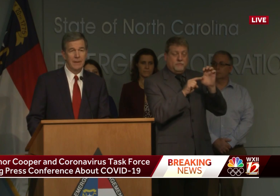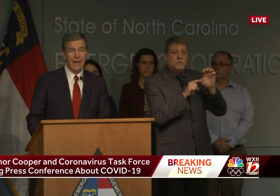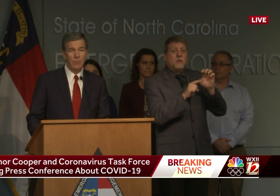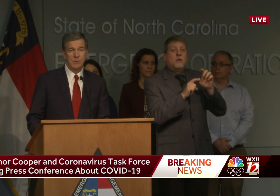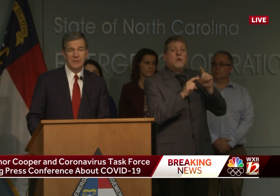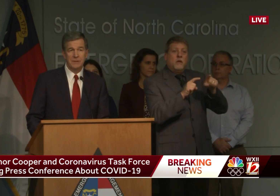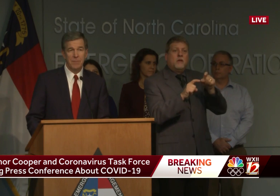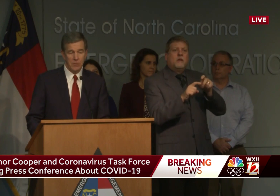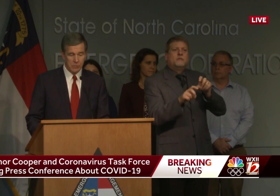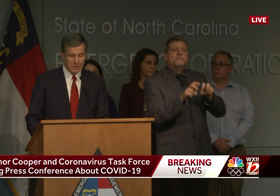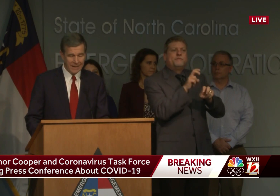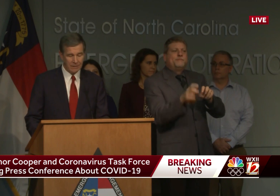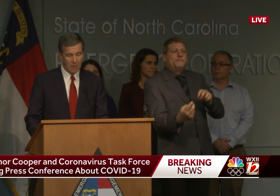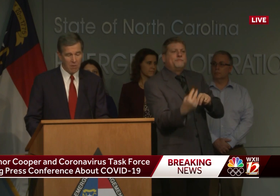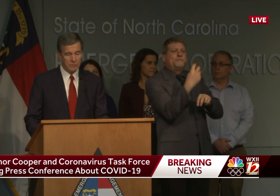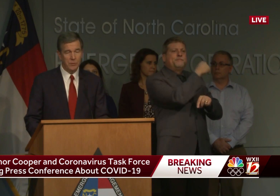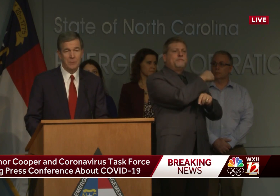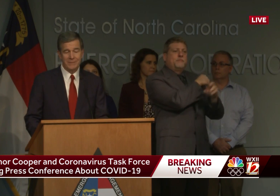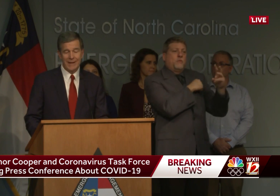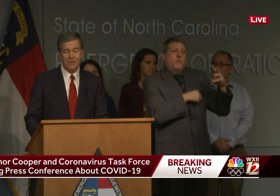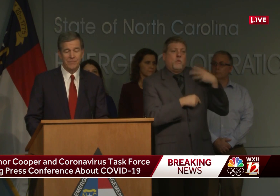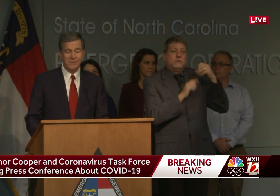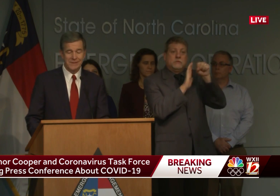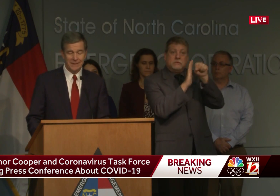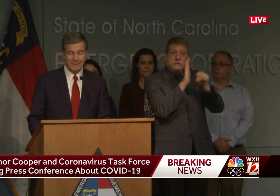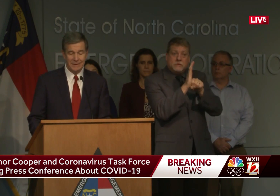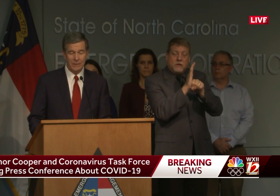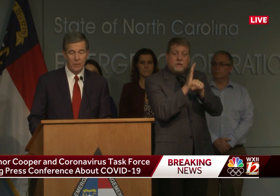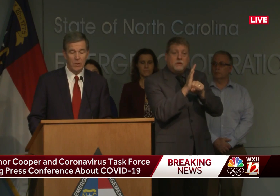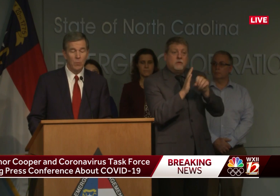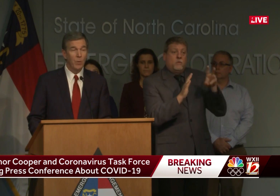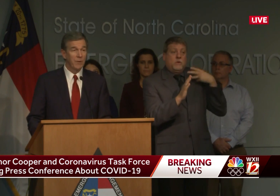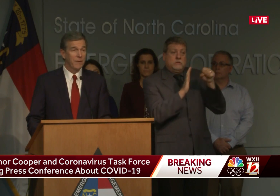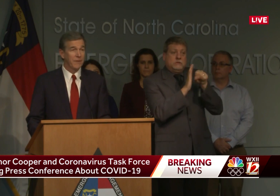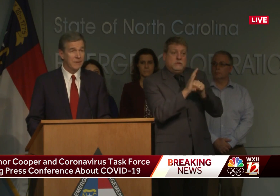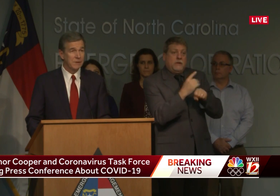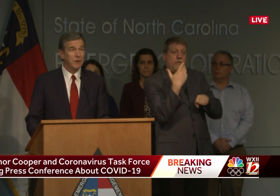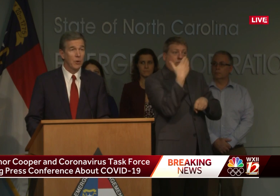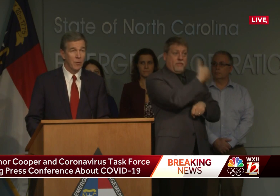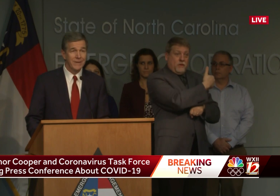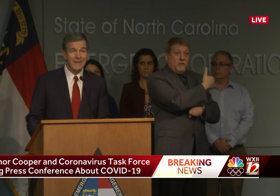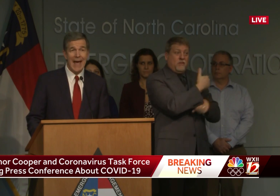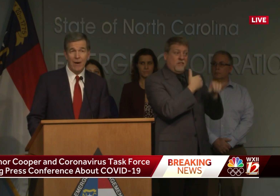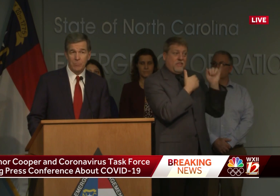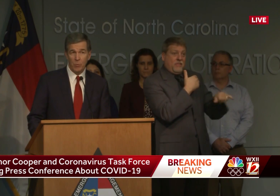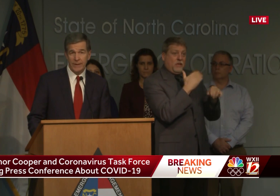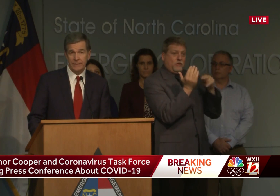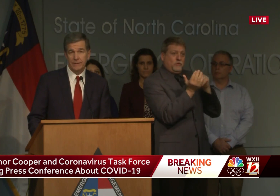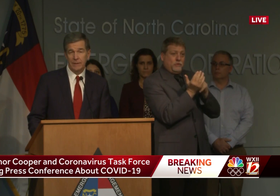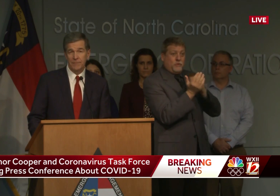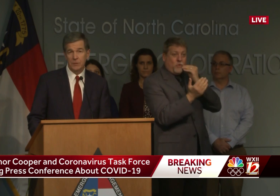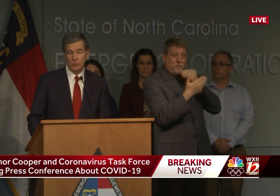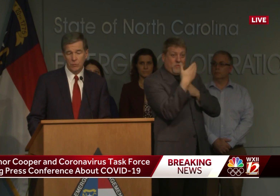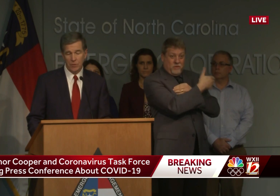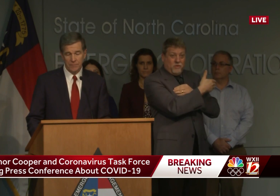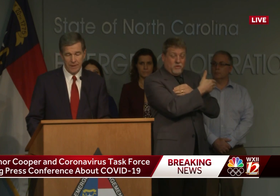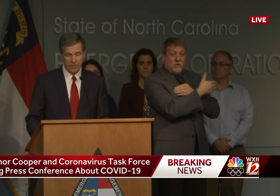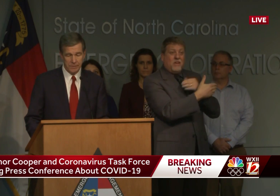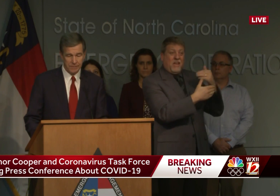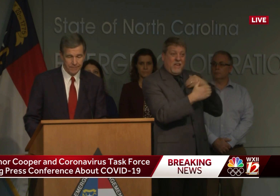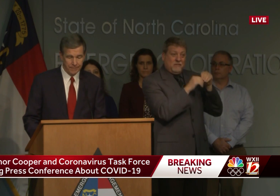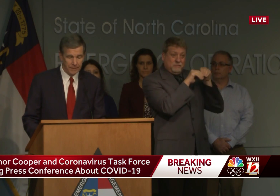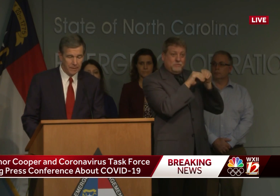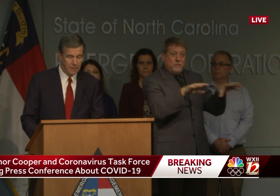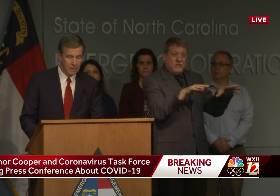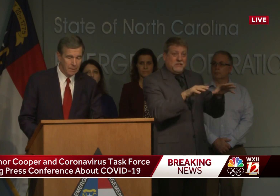and was exposed at a long-term care facility where there is a current outbreak of the new coronavirus.